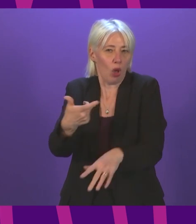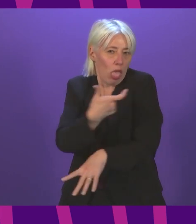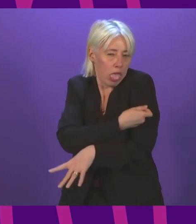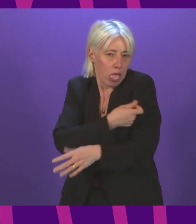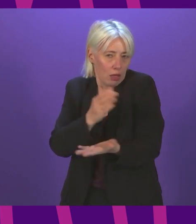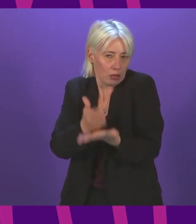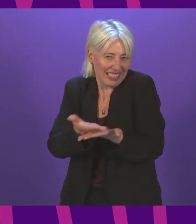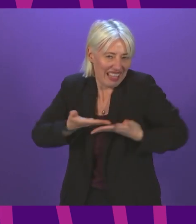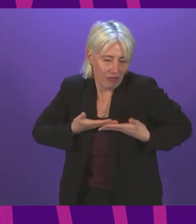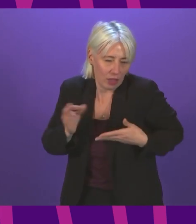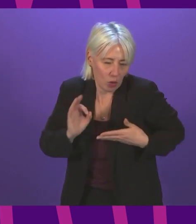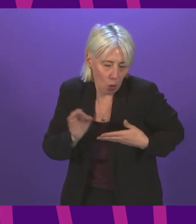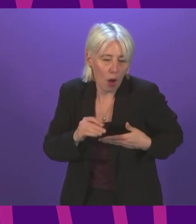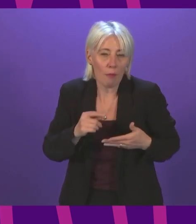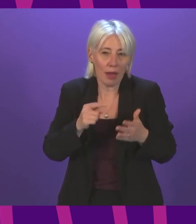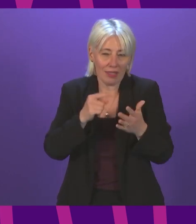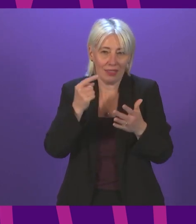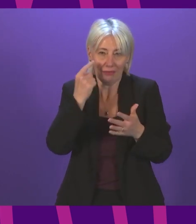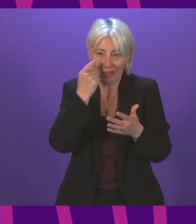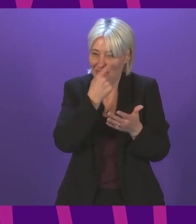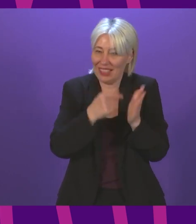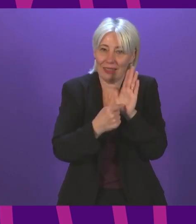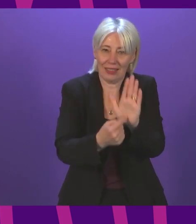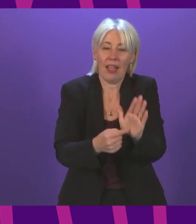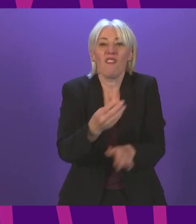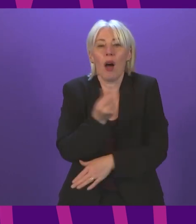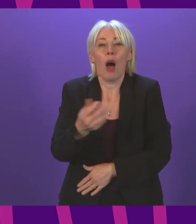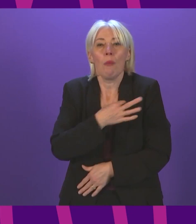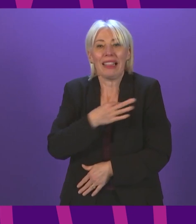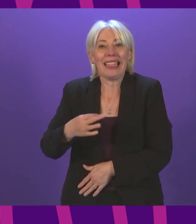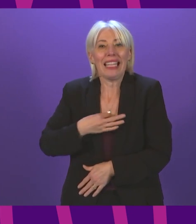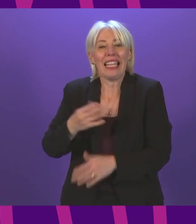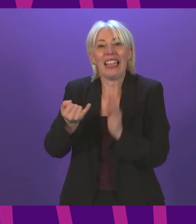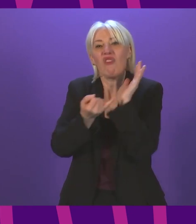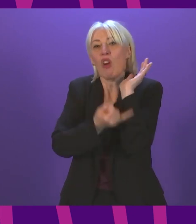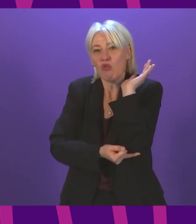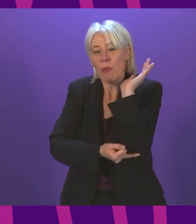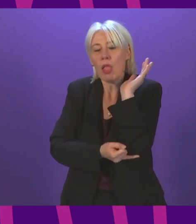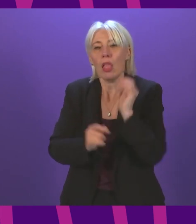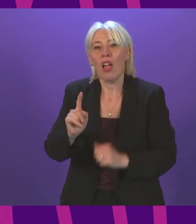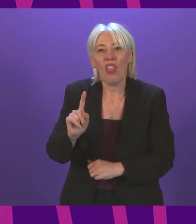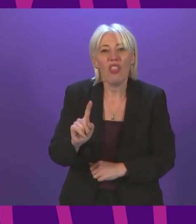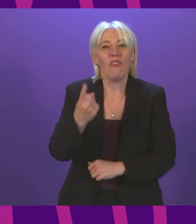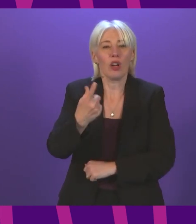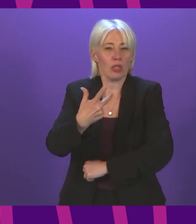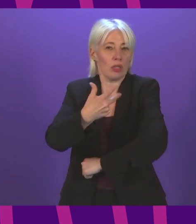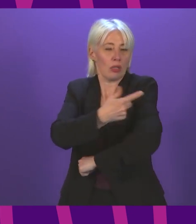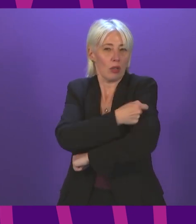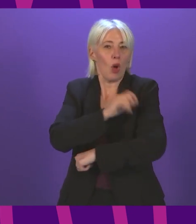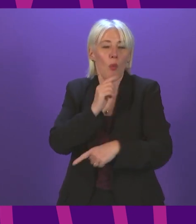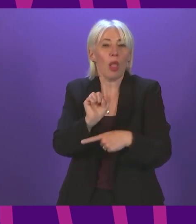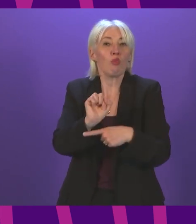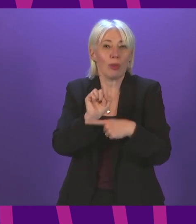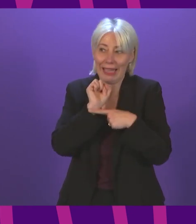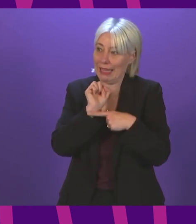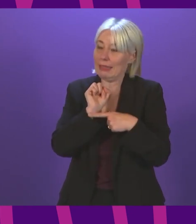again, the data shows this, that for people who are particularly clinically vulnerable, a first dose of the vaccine offers protection just